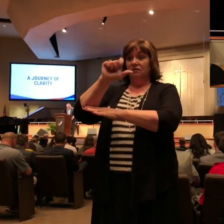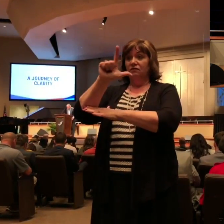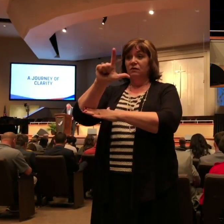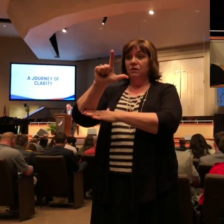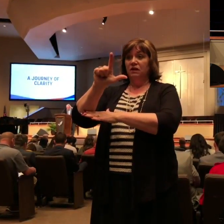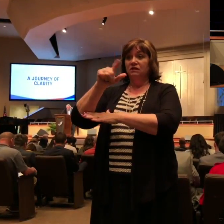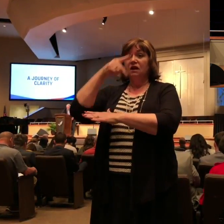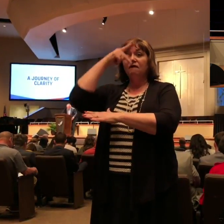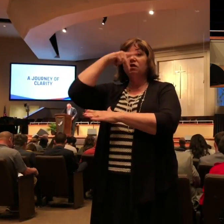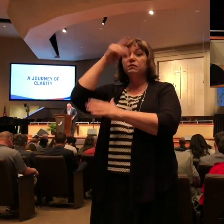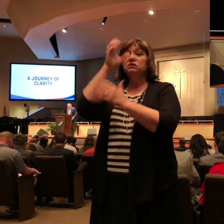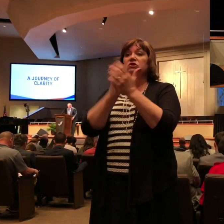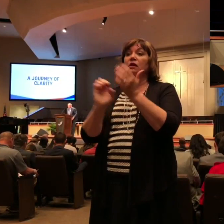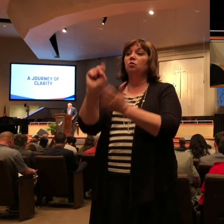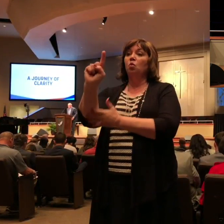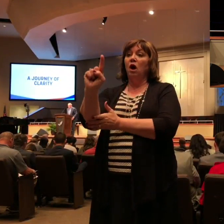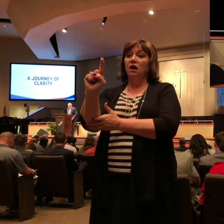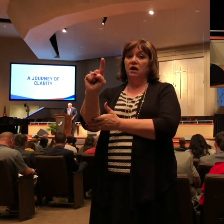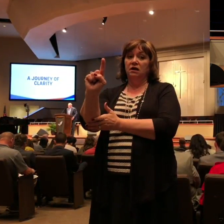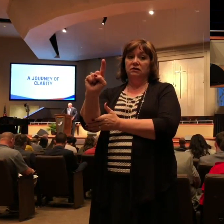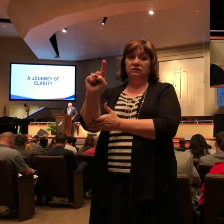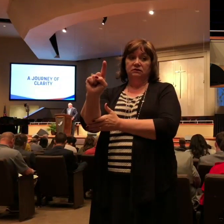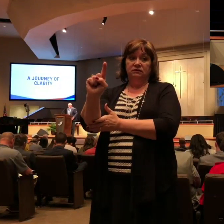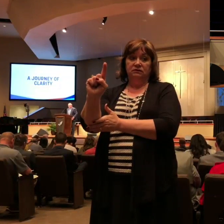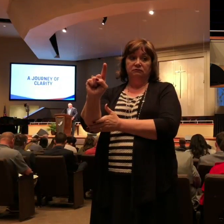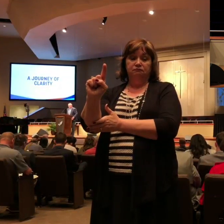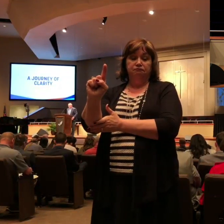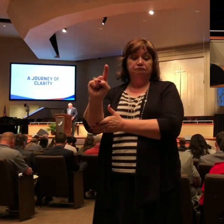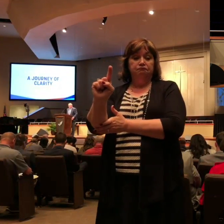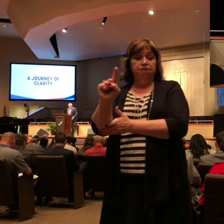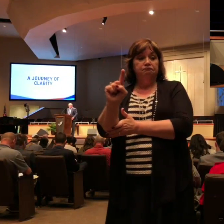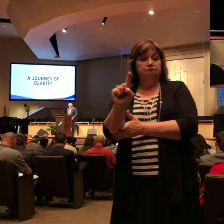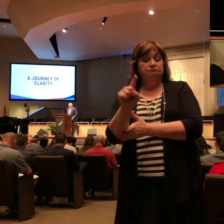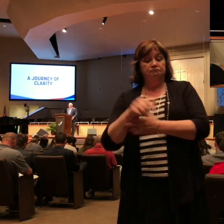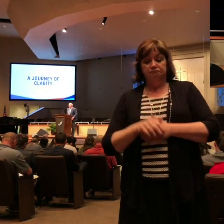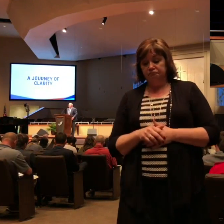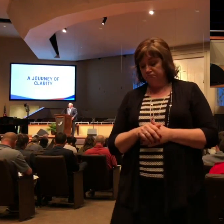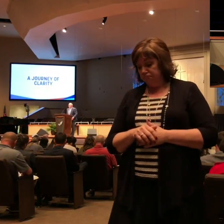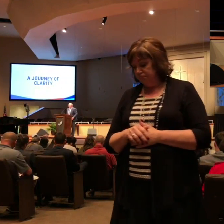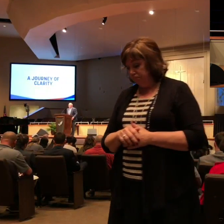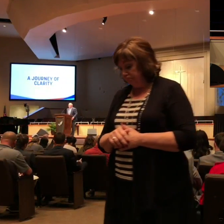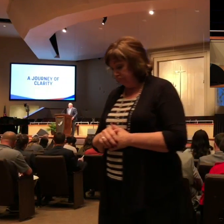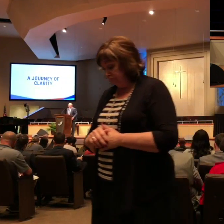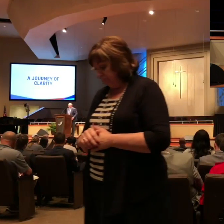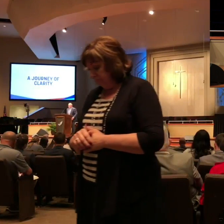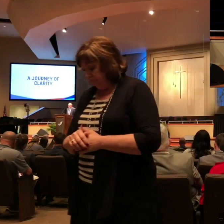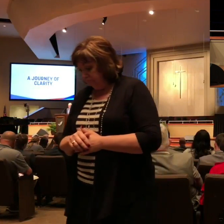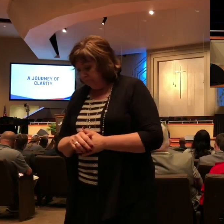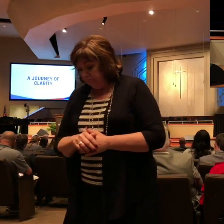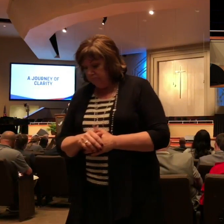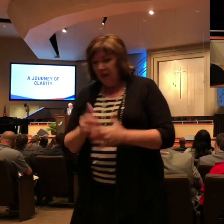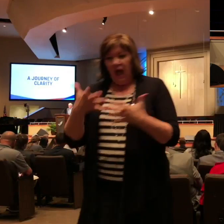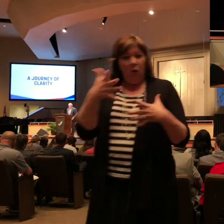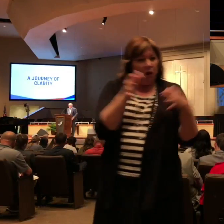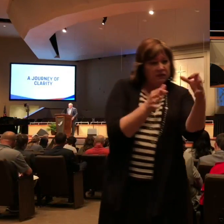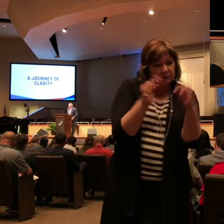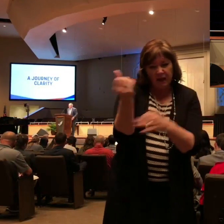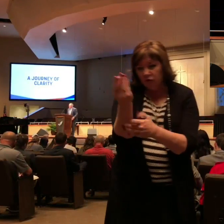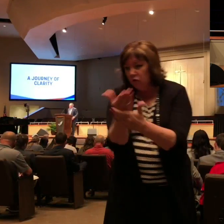in chapter number one, and we'll go to our scripture reading in just a moment, lay some groundwork, and then we'll get right into this Bible study together